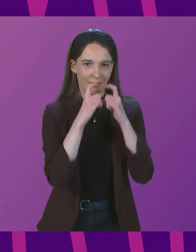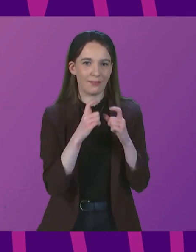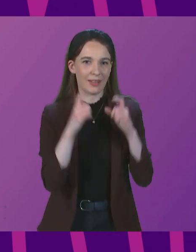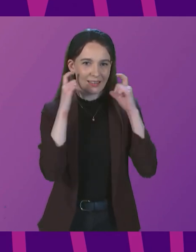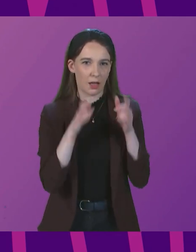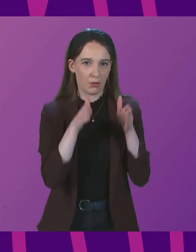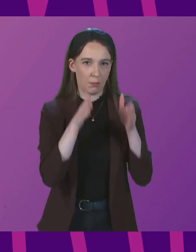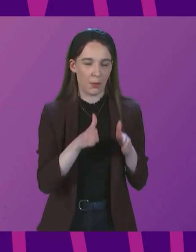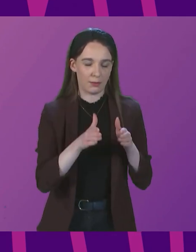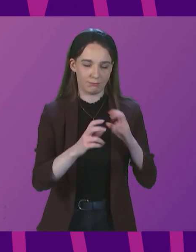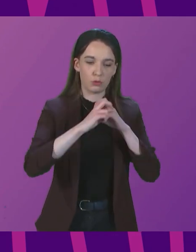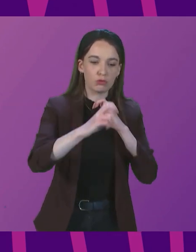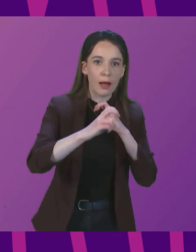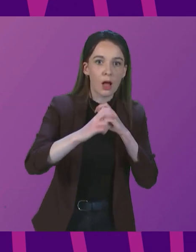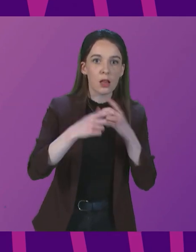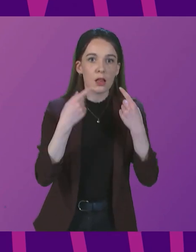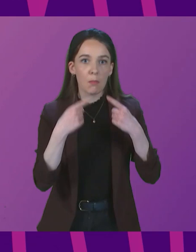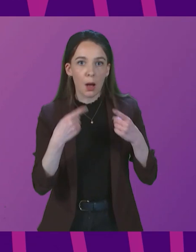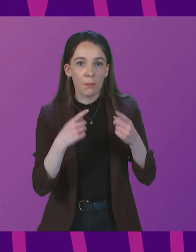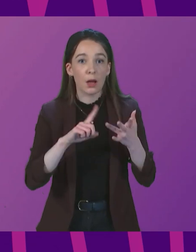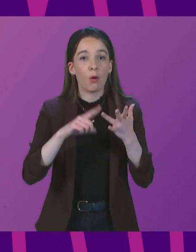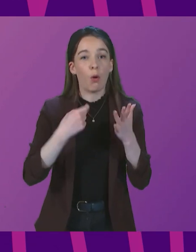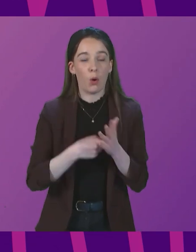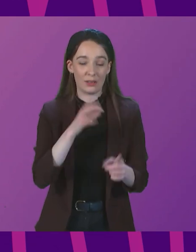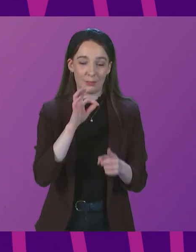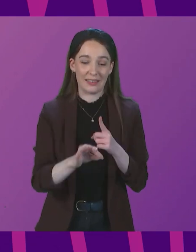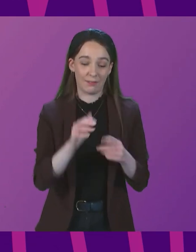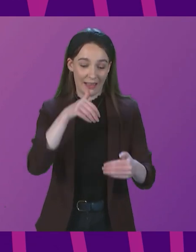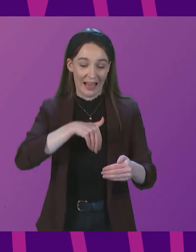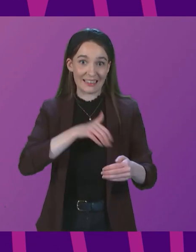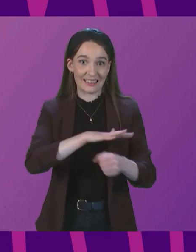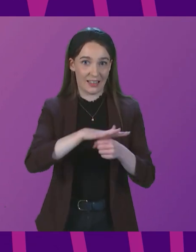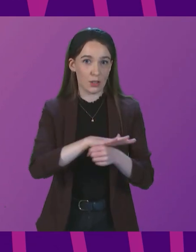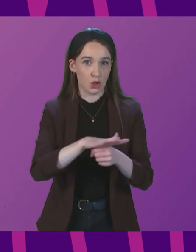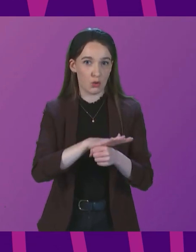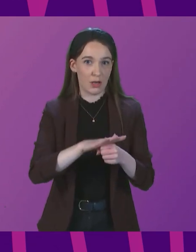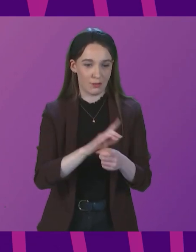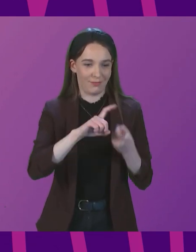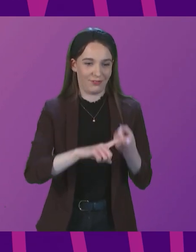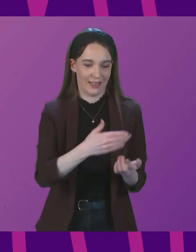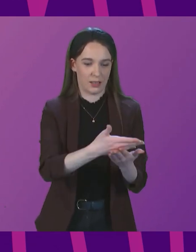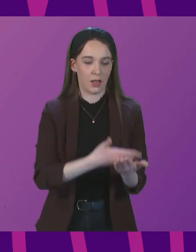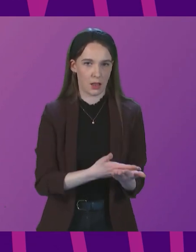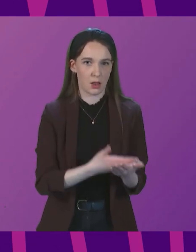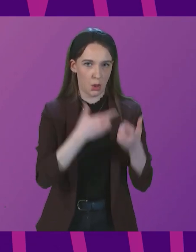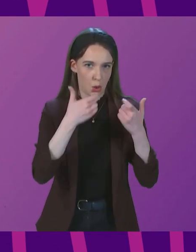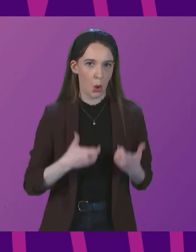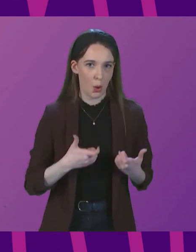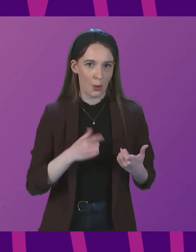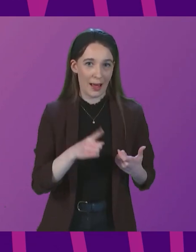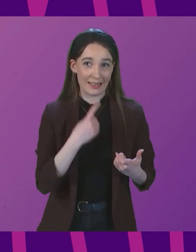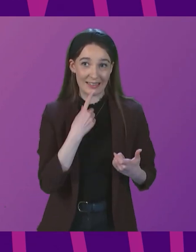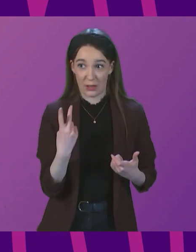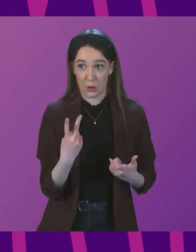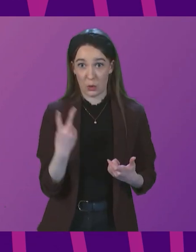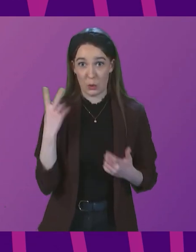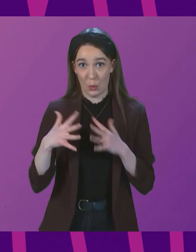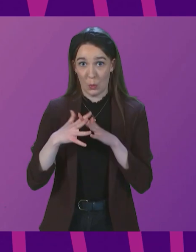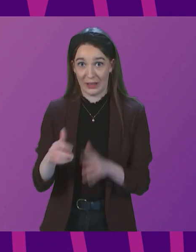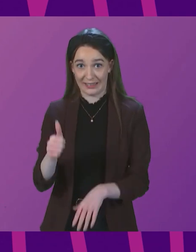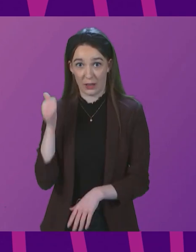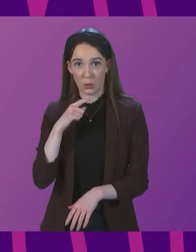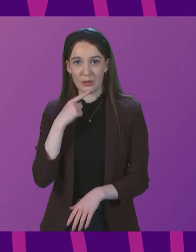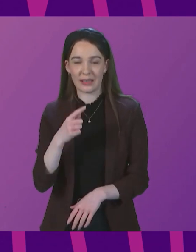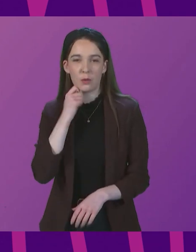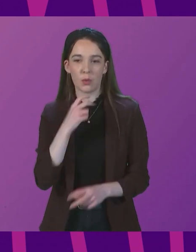coverings on public transport and in certain indoor settings. I said two weeks ago that we would review this requirement before the